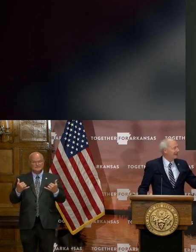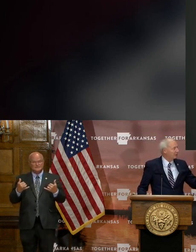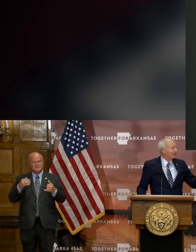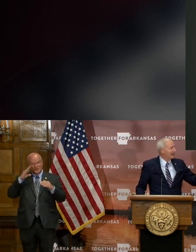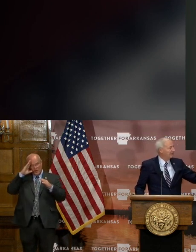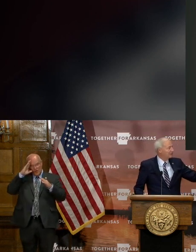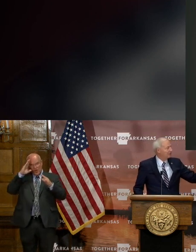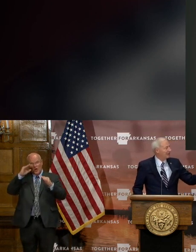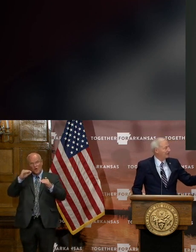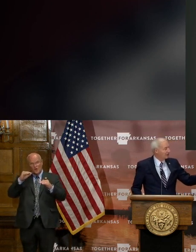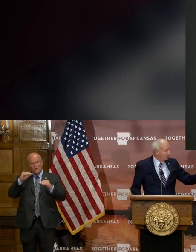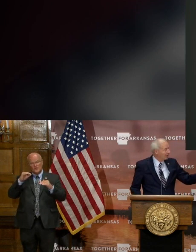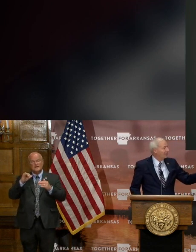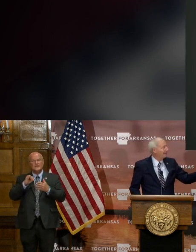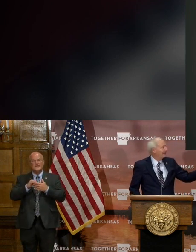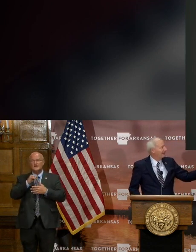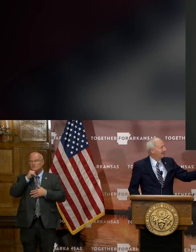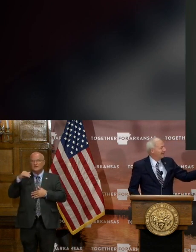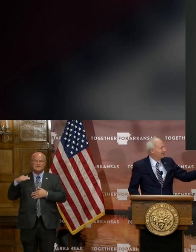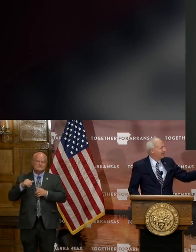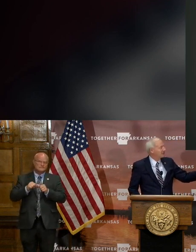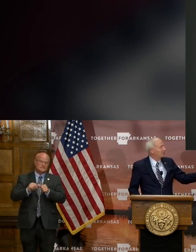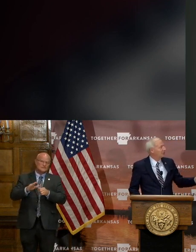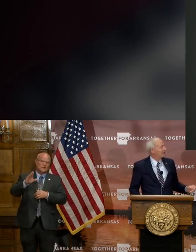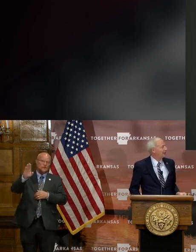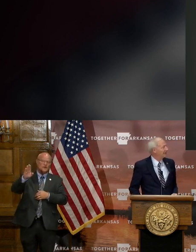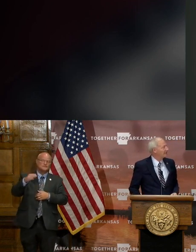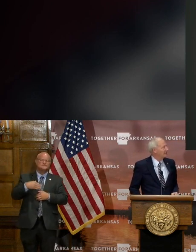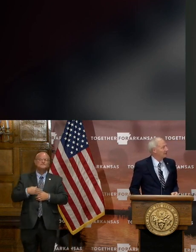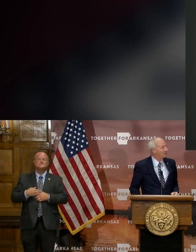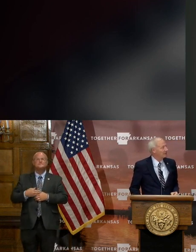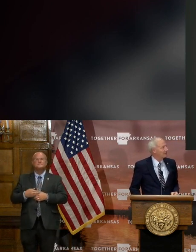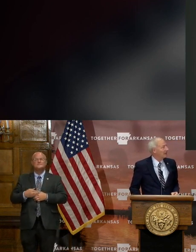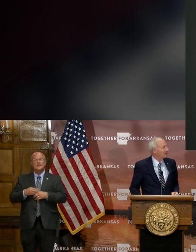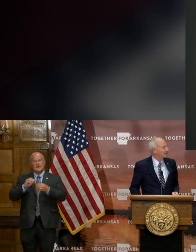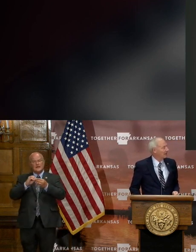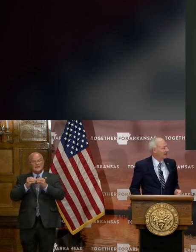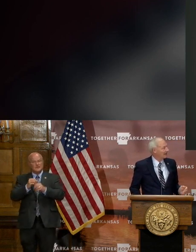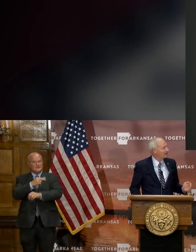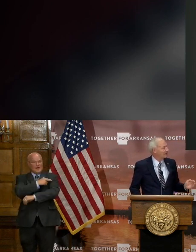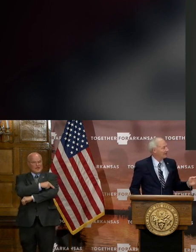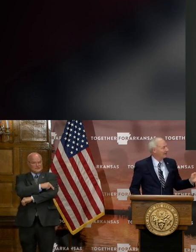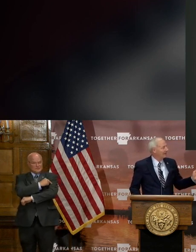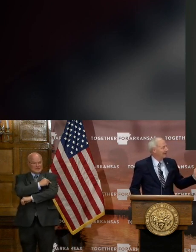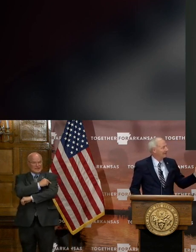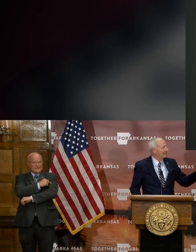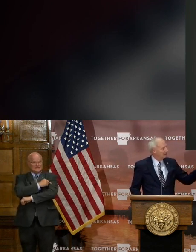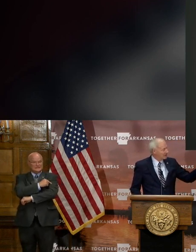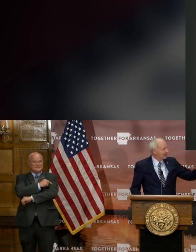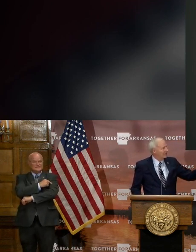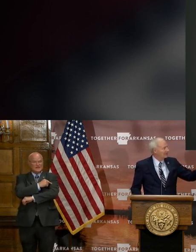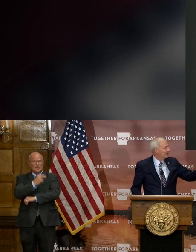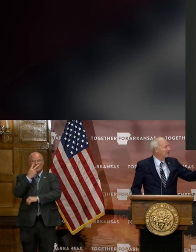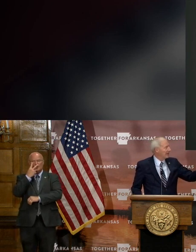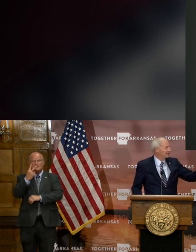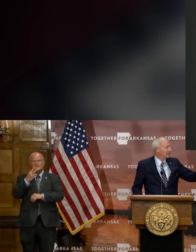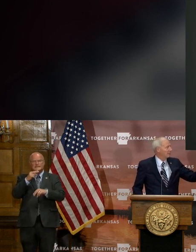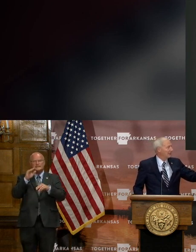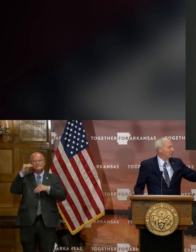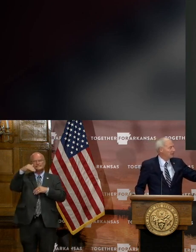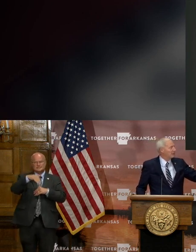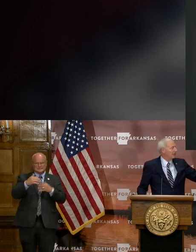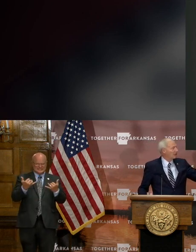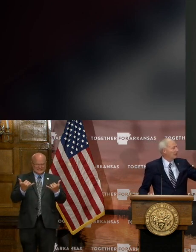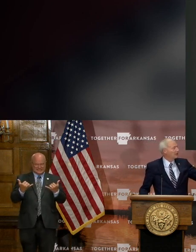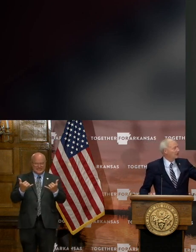Hopefully that rolling average will not go up. The next one number of hospitalized. And we see it dip down